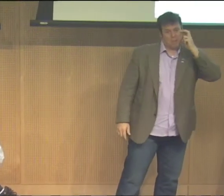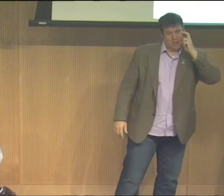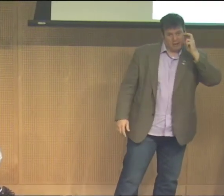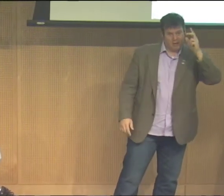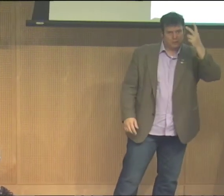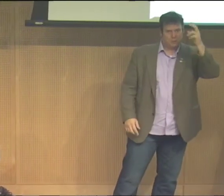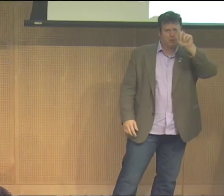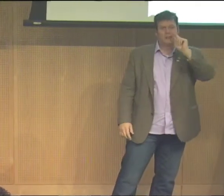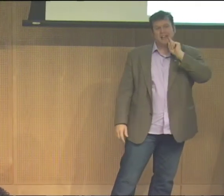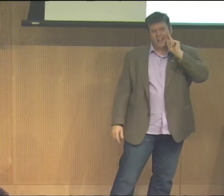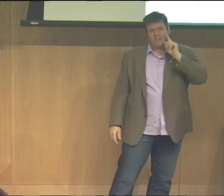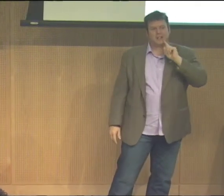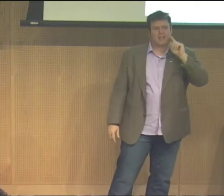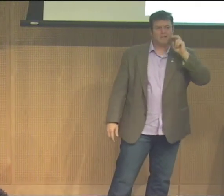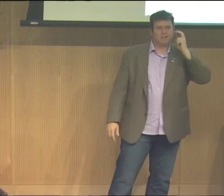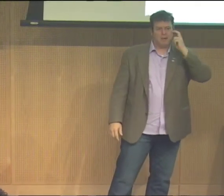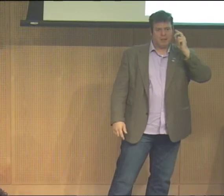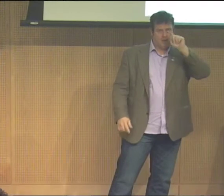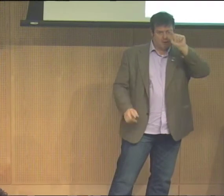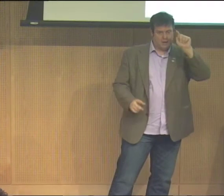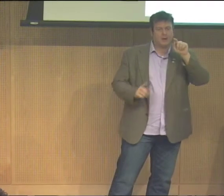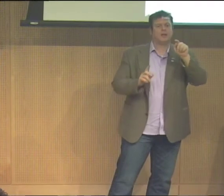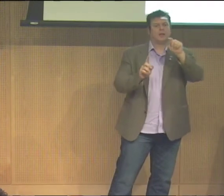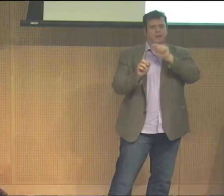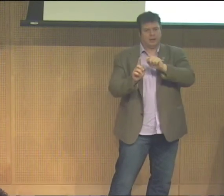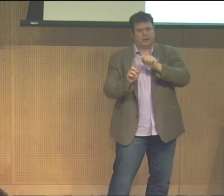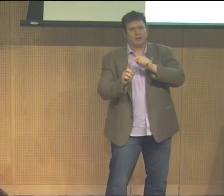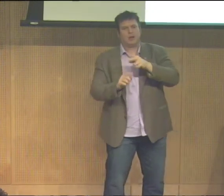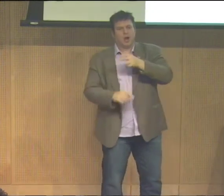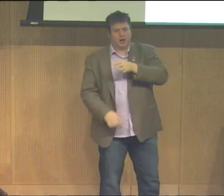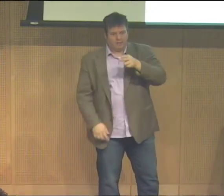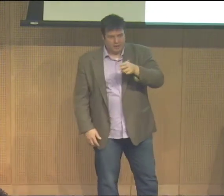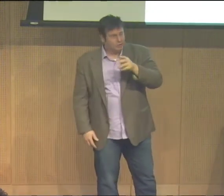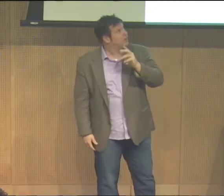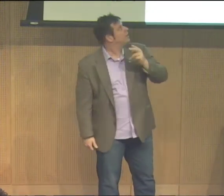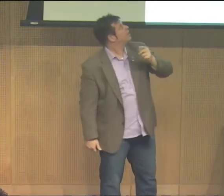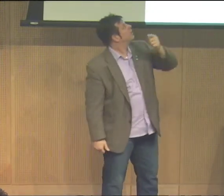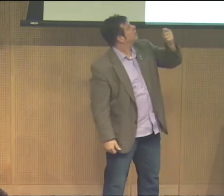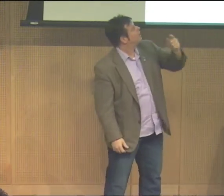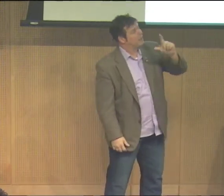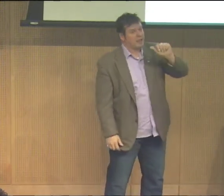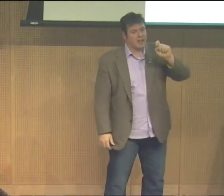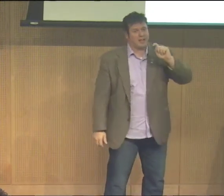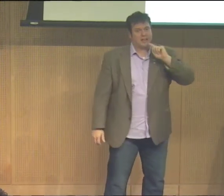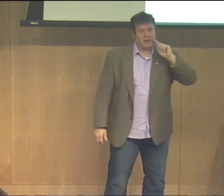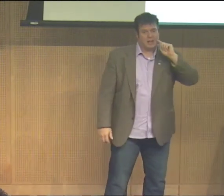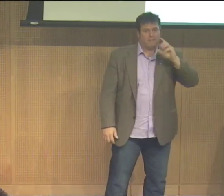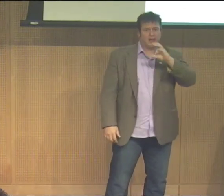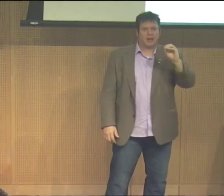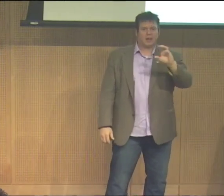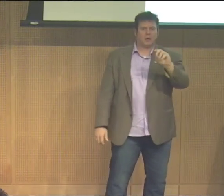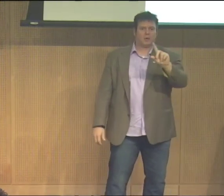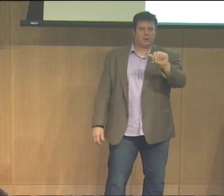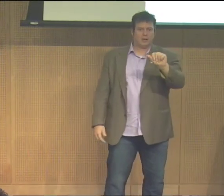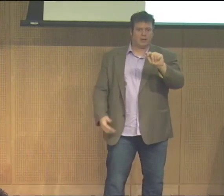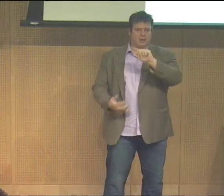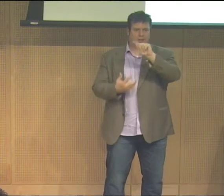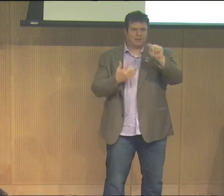we have history, have deaf blind in there, we have hard of hearing, we have late deafened, and we have coda.